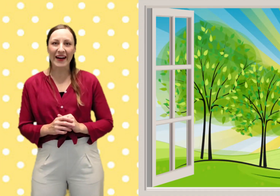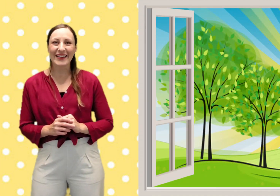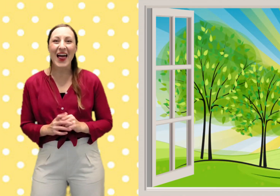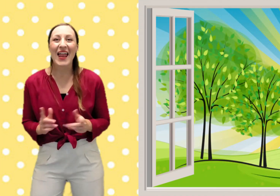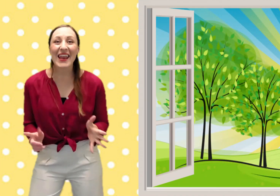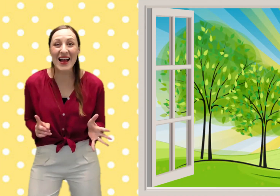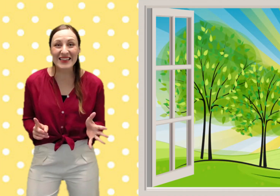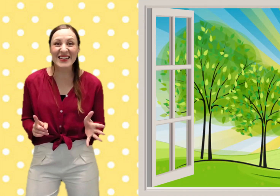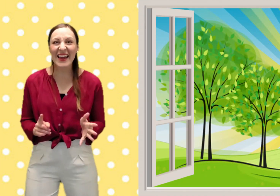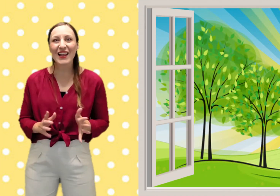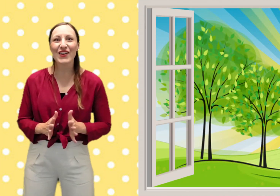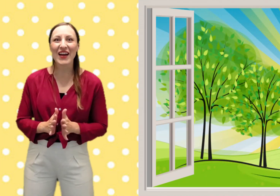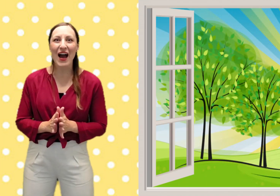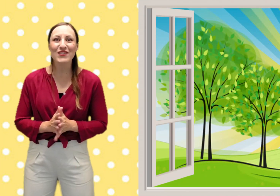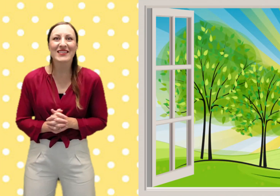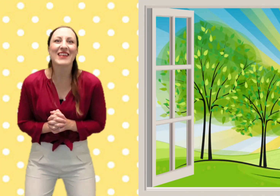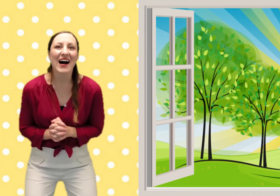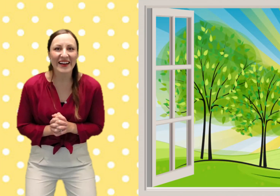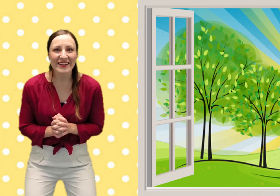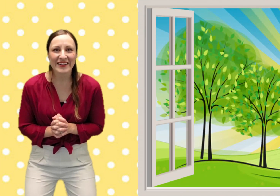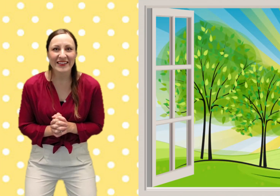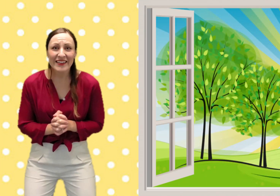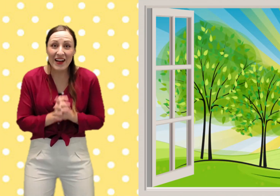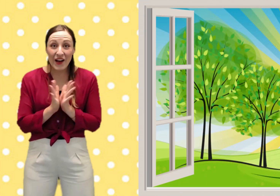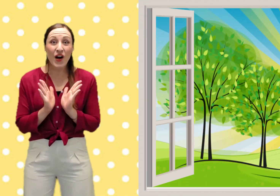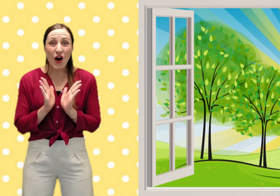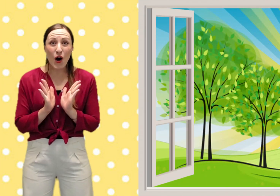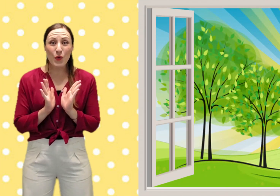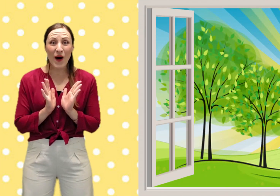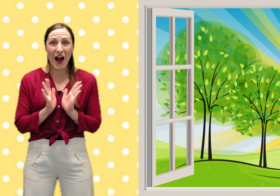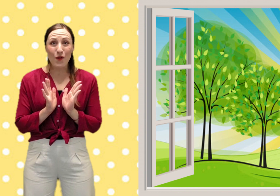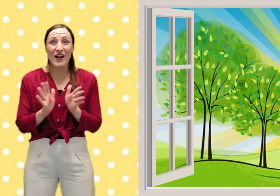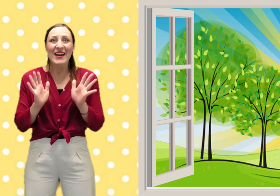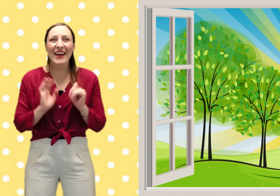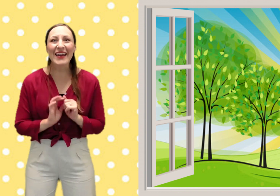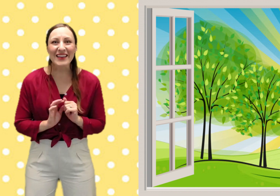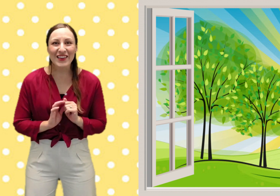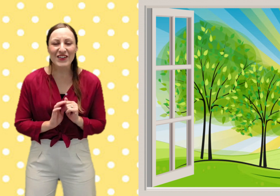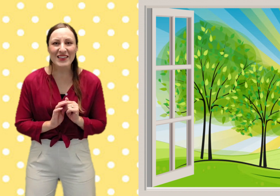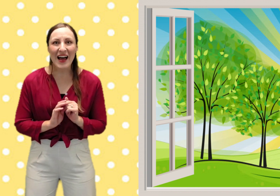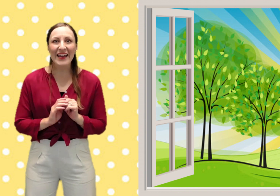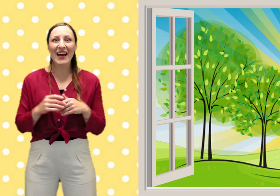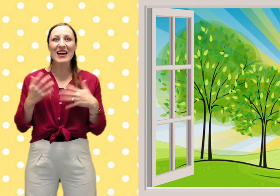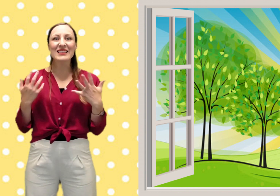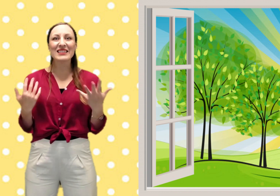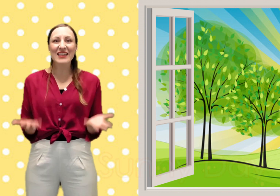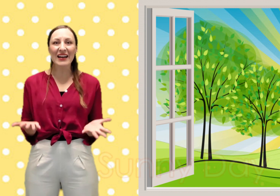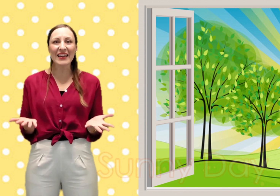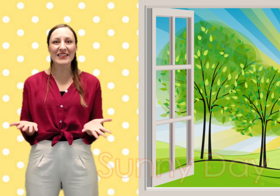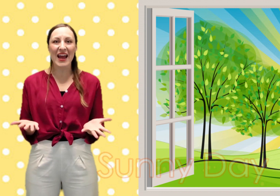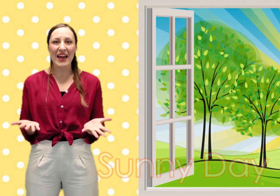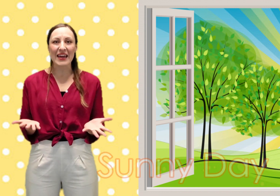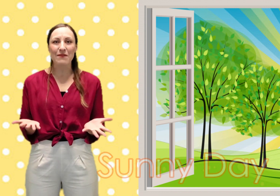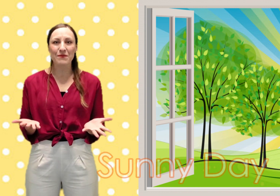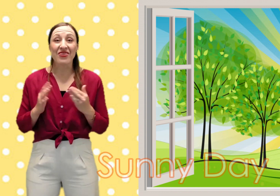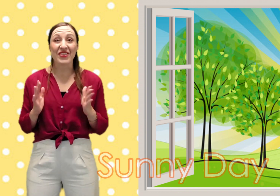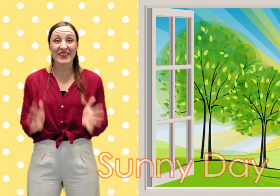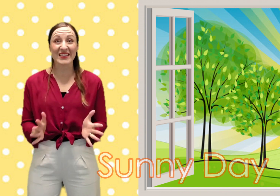right let's take a look outside oh wow it looks like a sunny day the